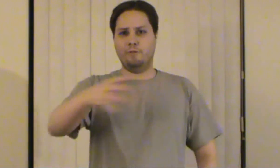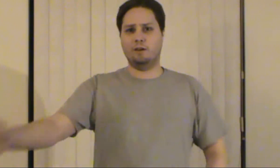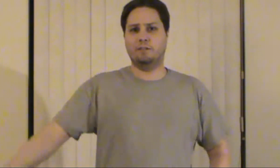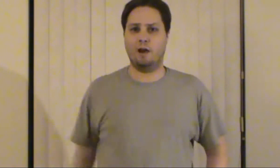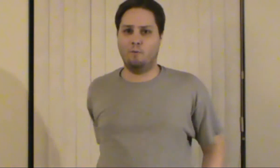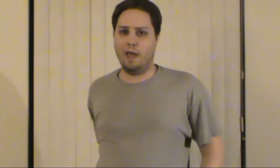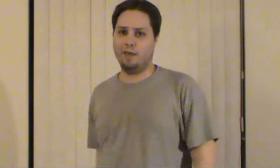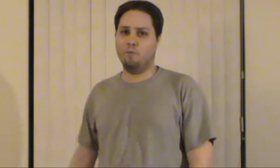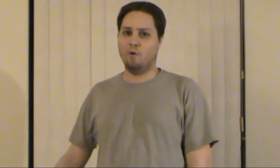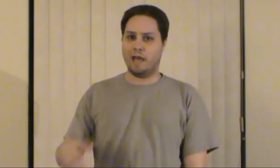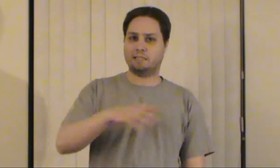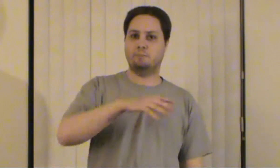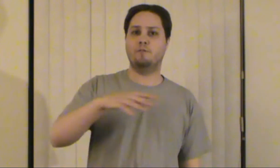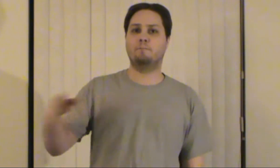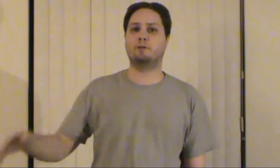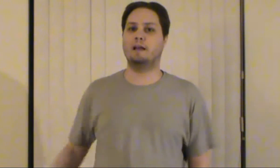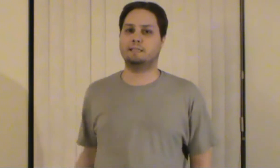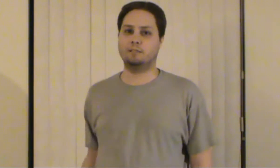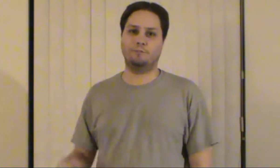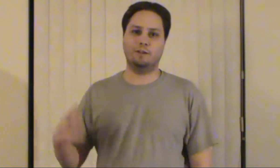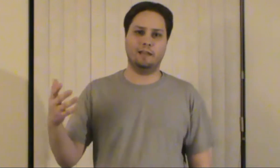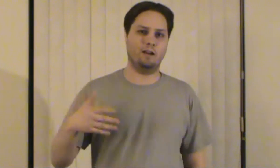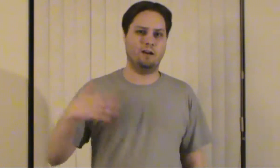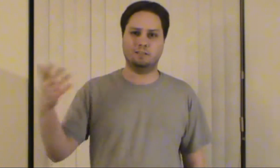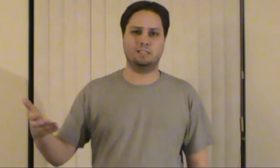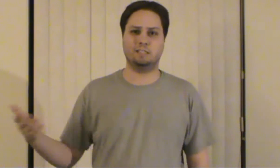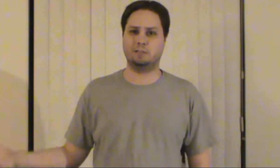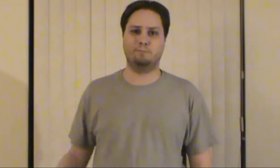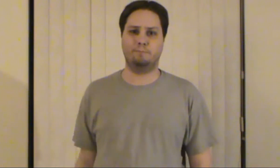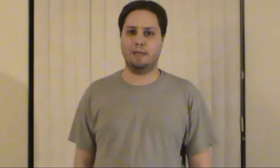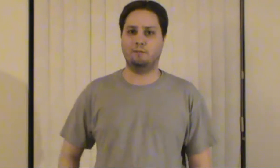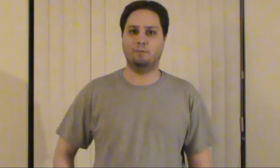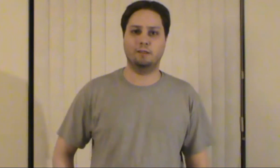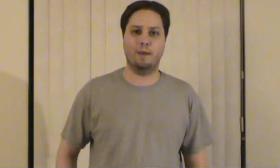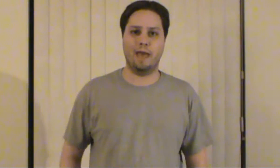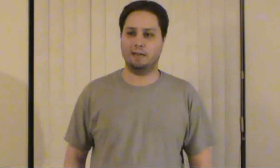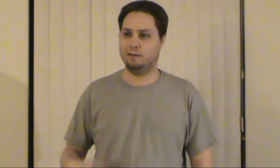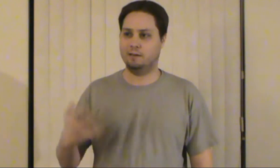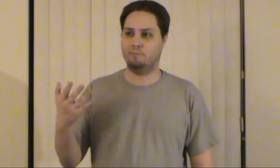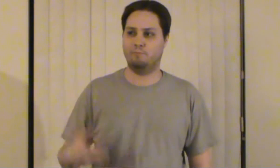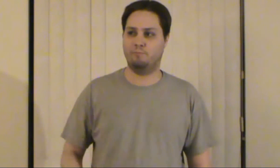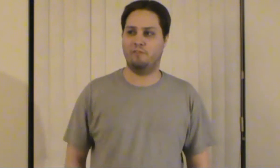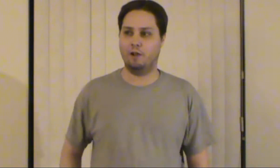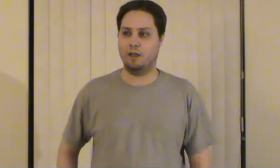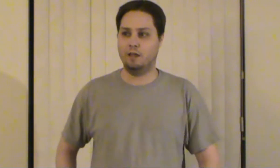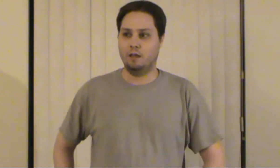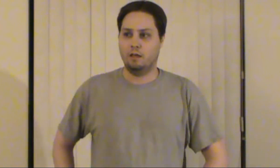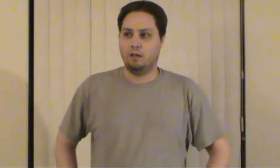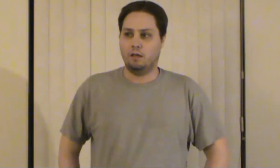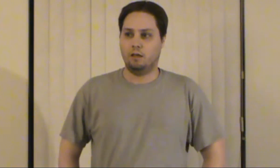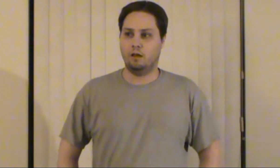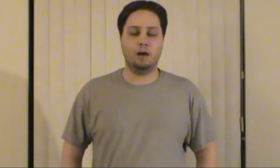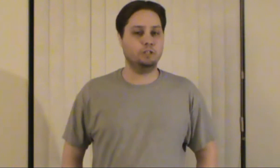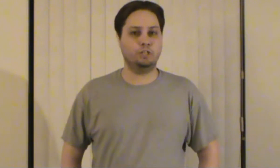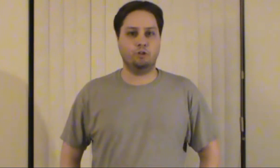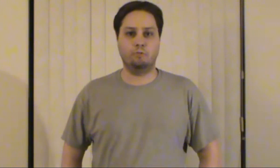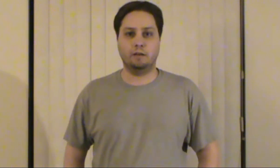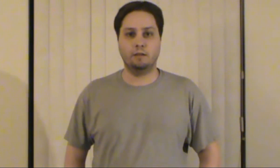feel that way as the movie progresses you feel like oh she's just being really bad and very ungenuine